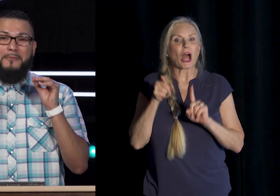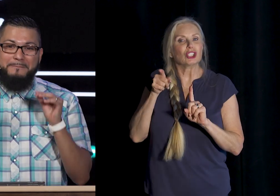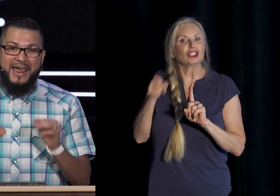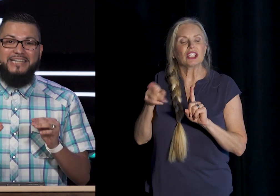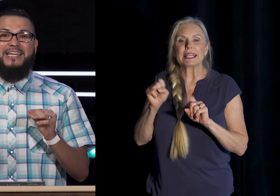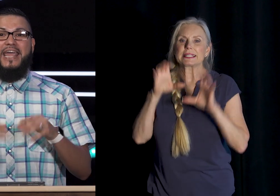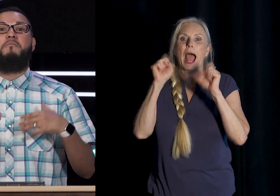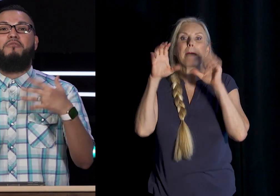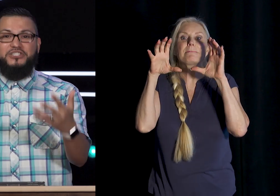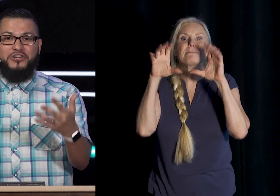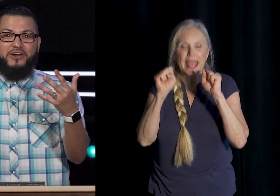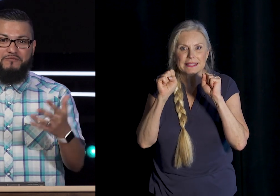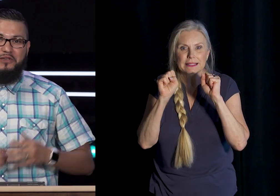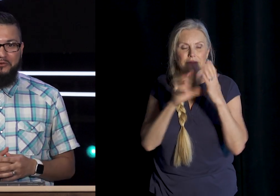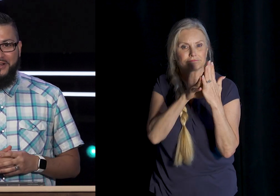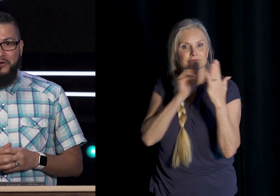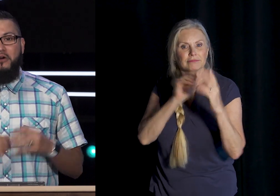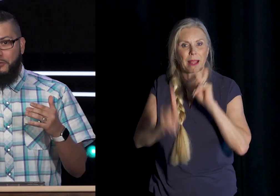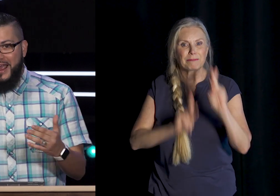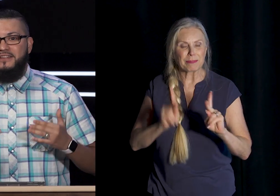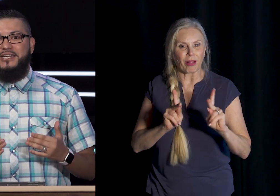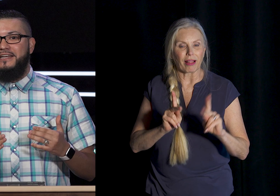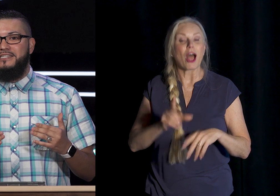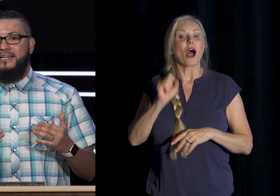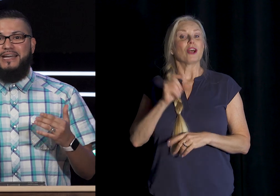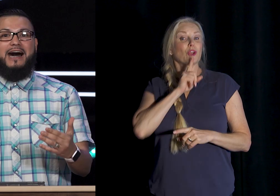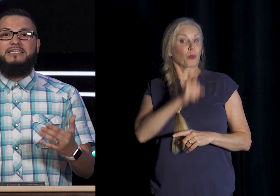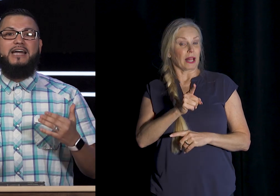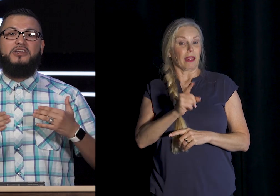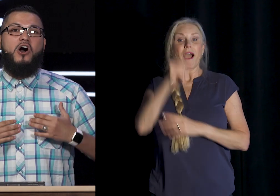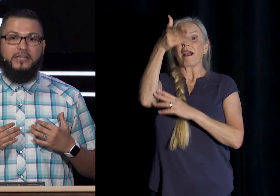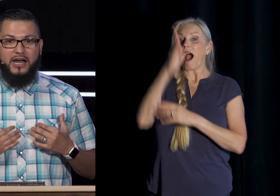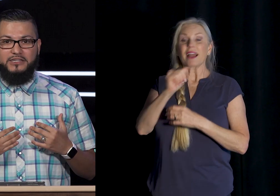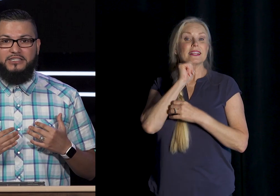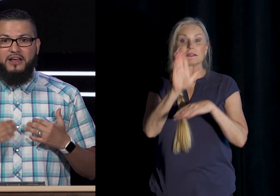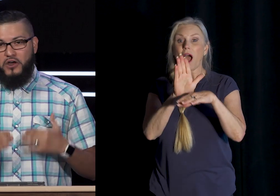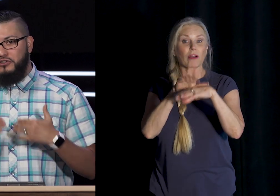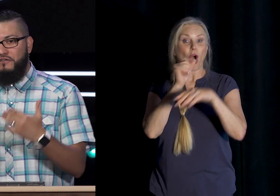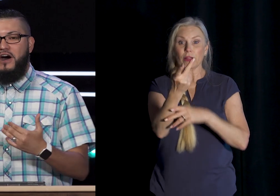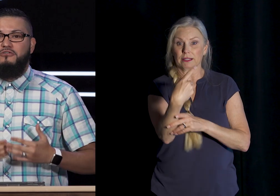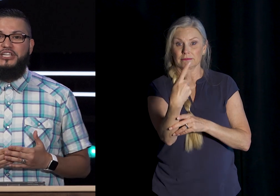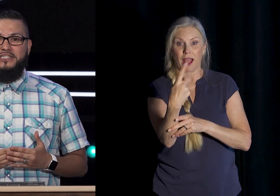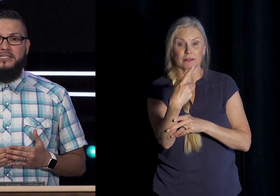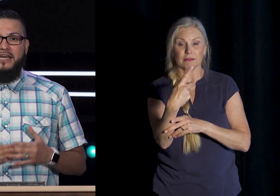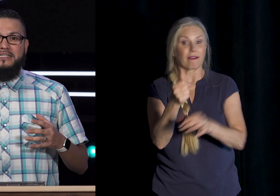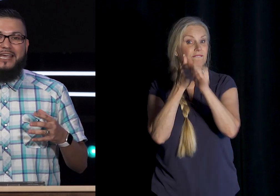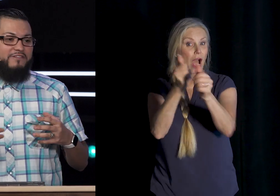amazing Impressioner of people Well the reality is Is that God Is not calling us Those who follow Jesus To give